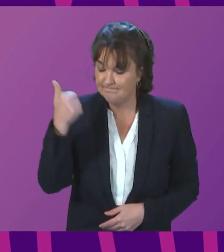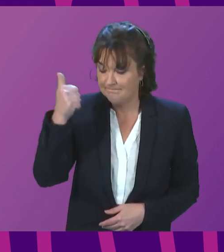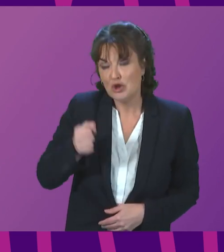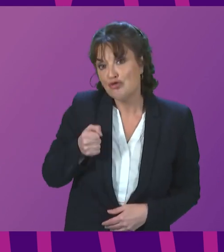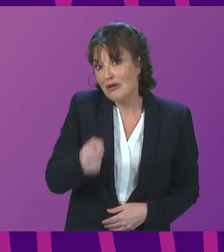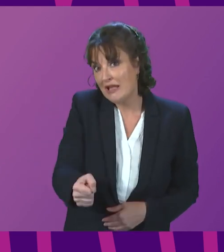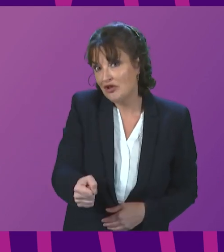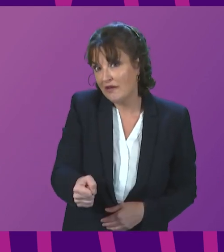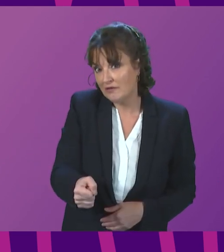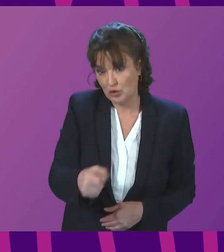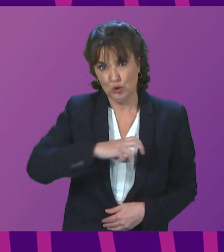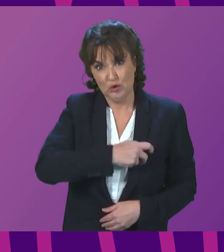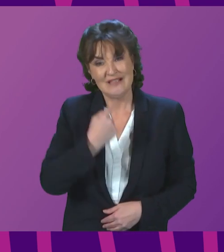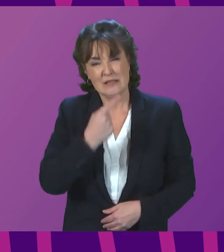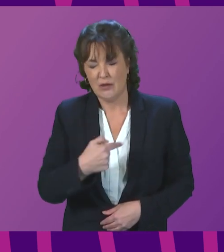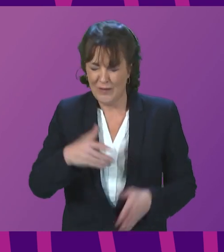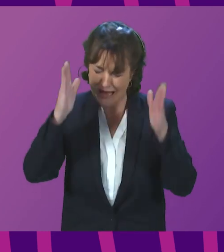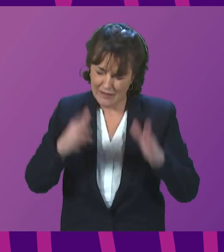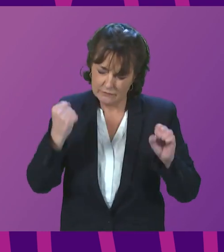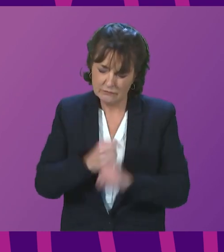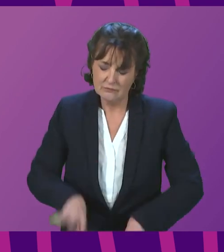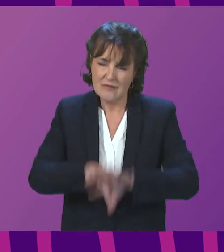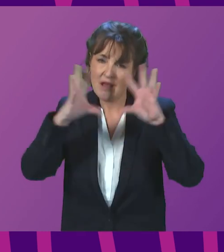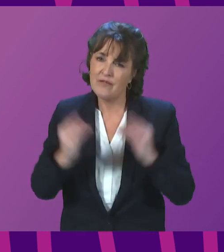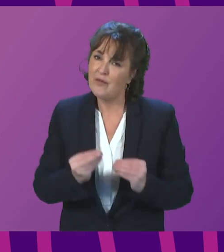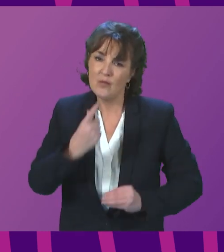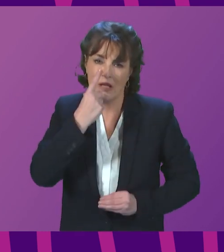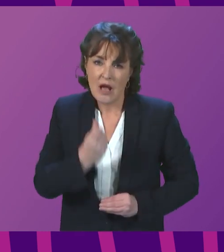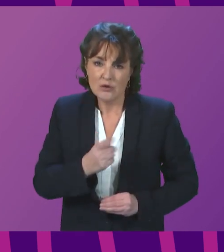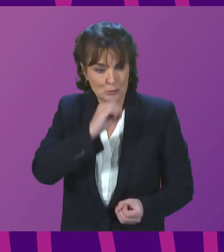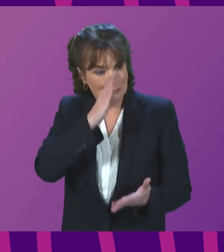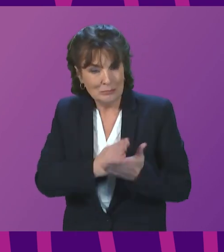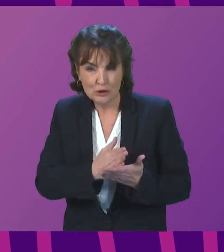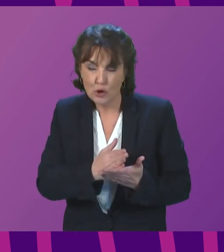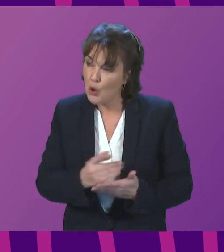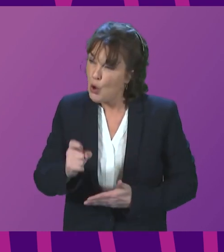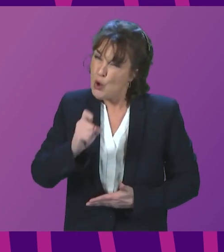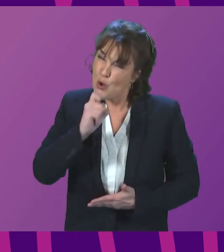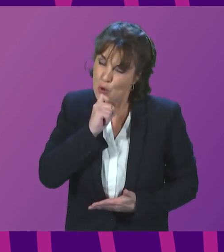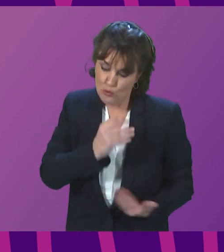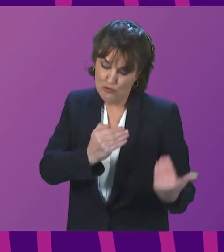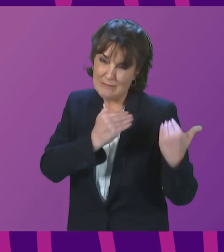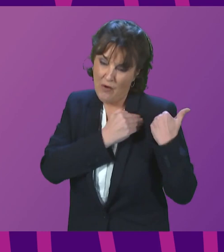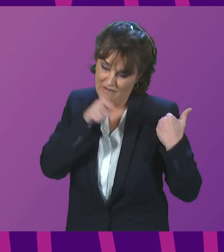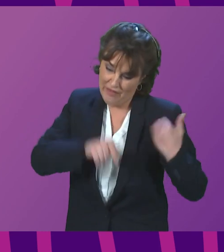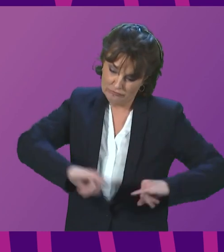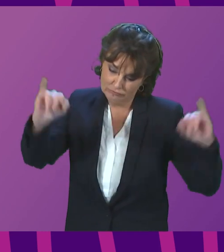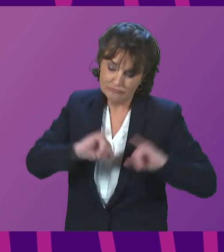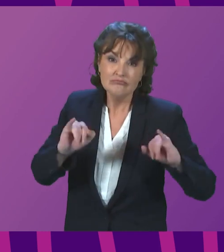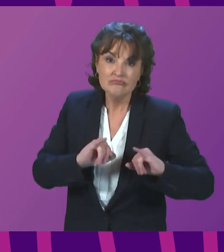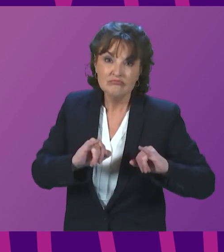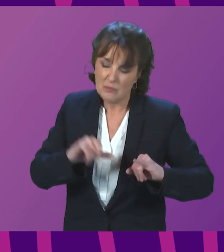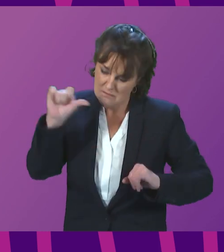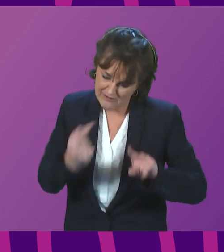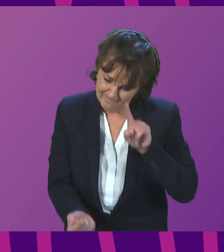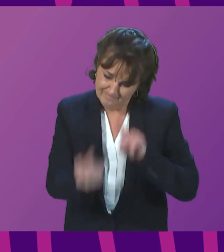Train Drivers' Union said, we must do everything we can to bring those responsible for this catastrophic event to justice. Will the First